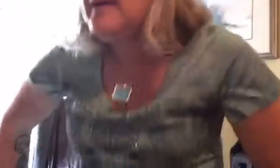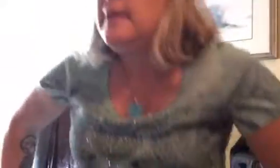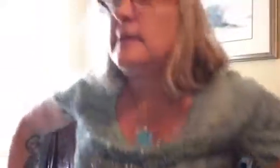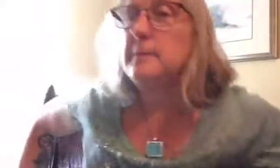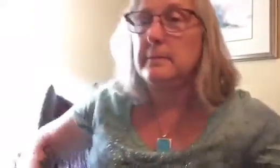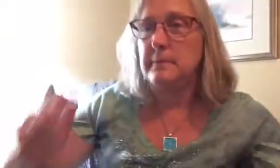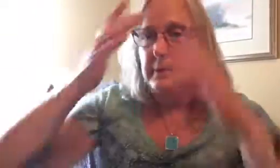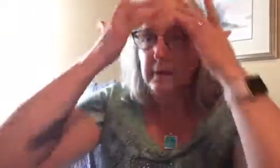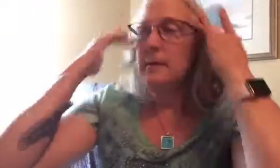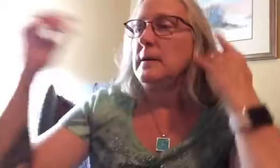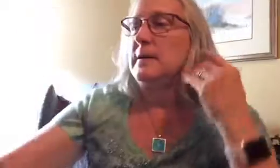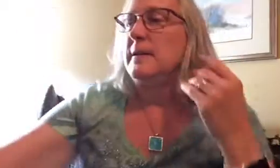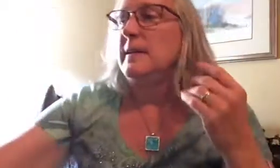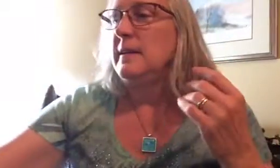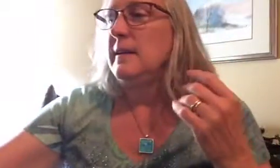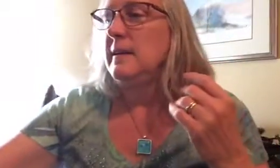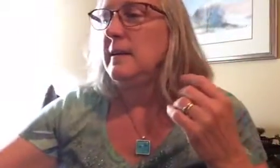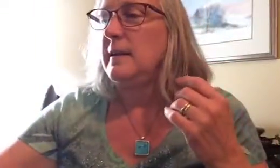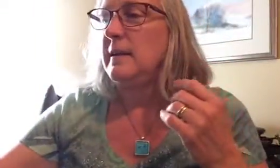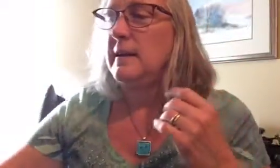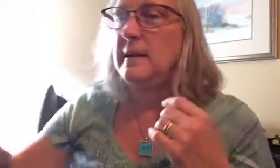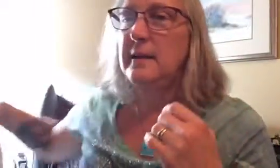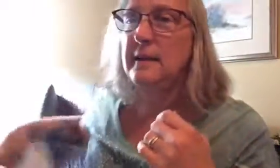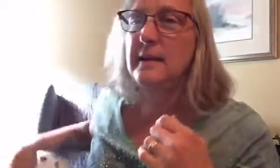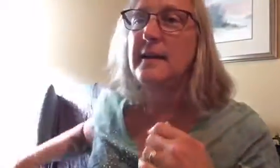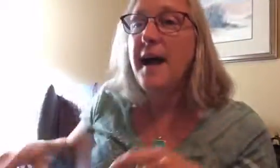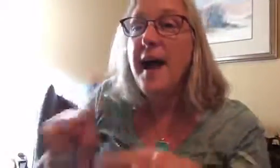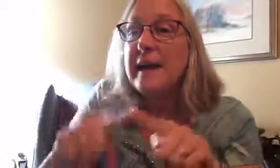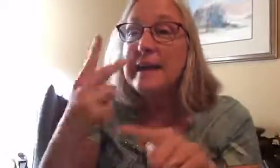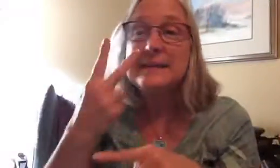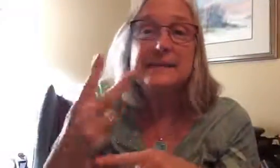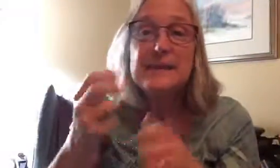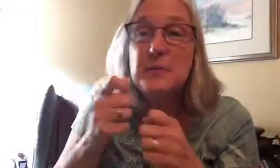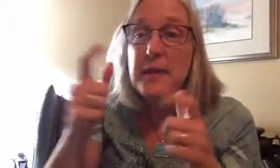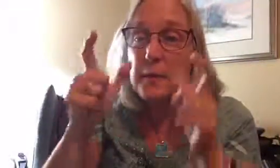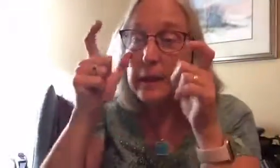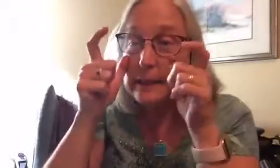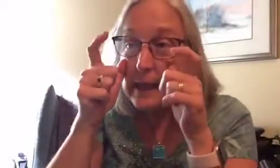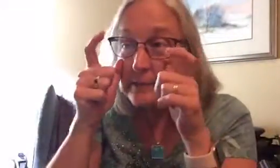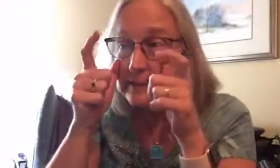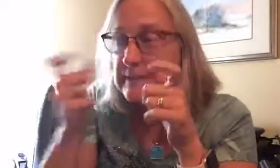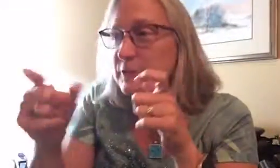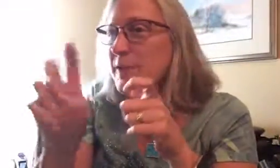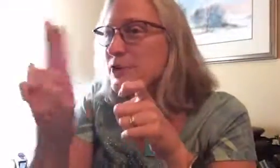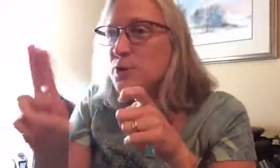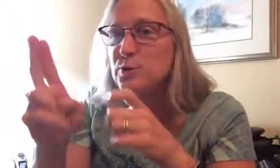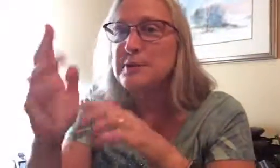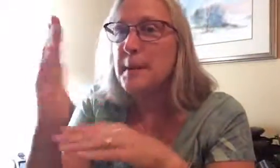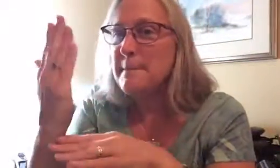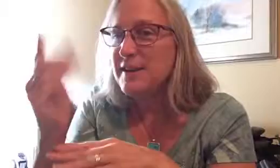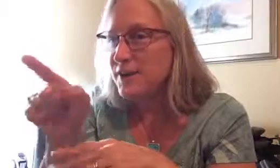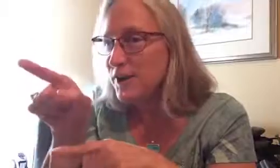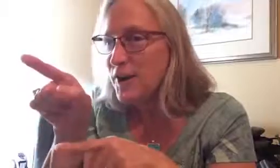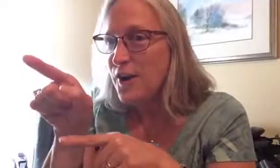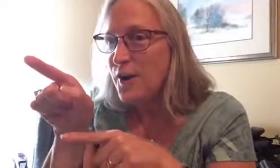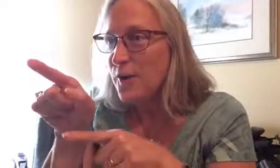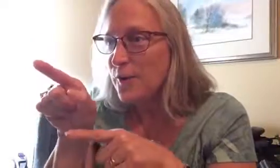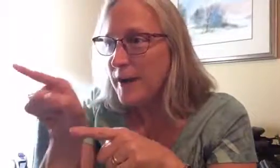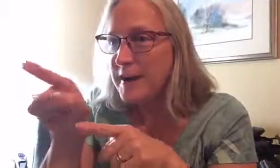i can't see without my glasses so i have to use a mirror right